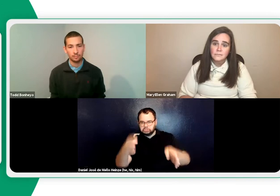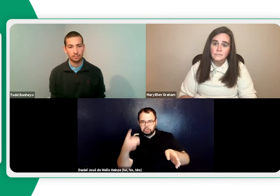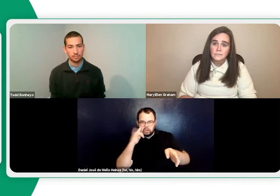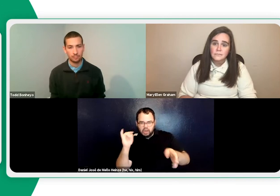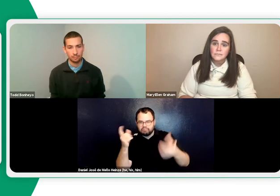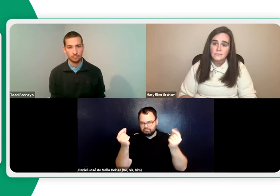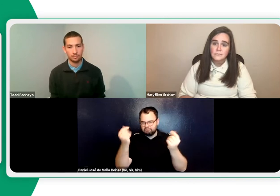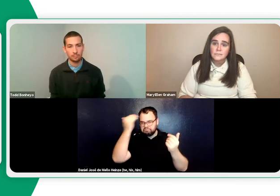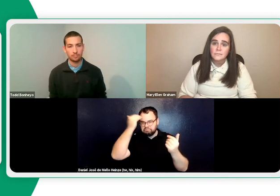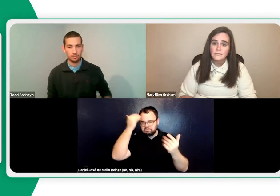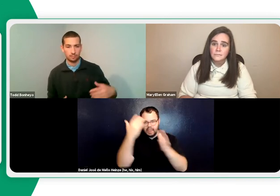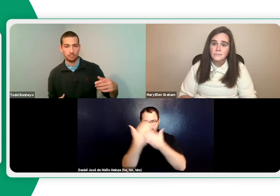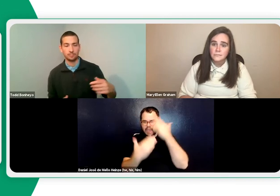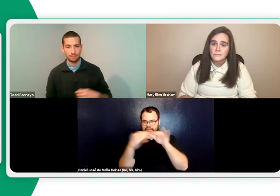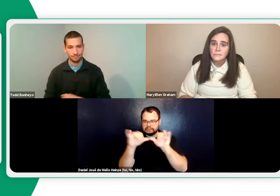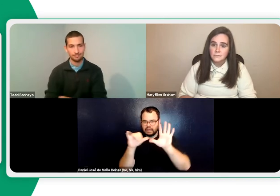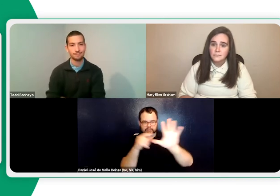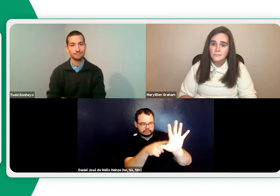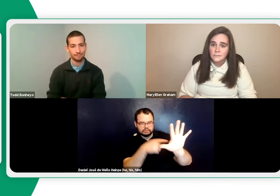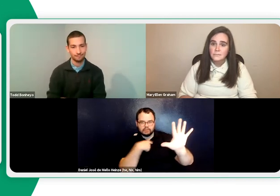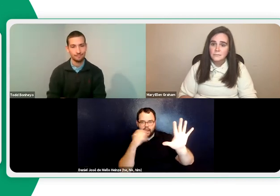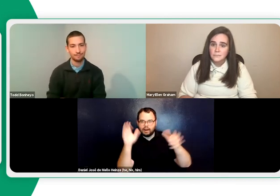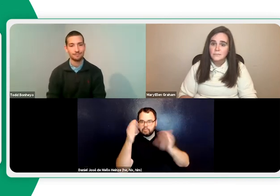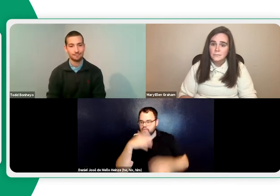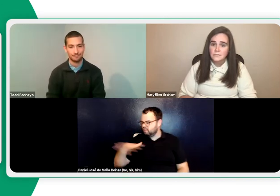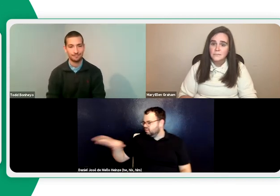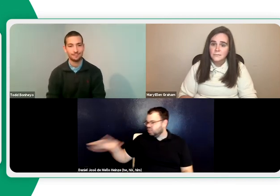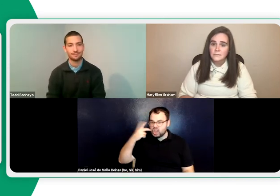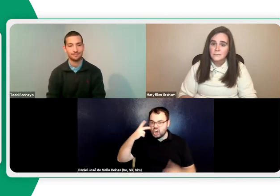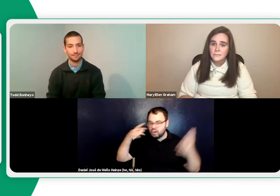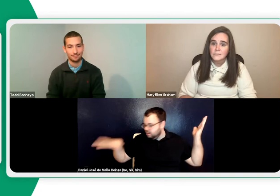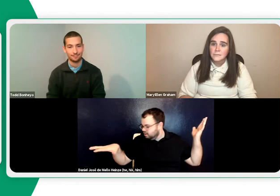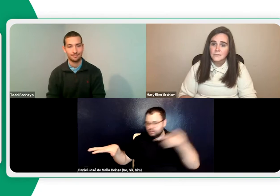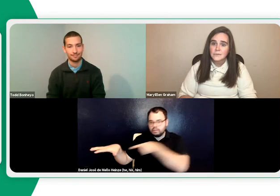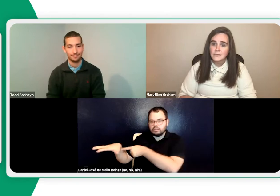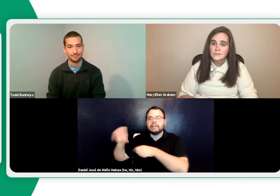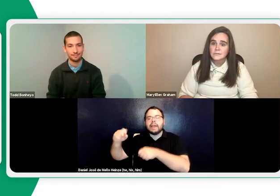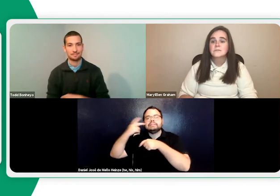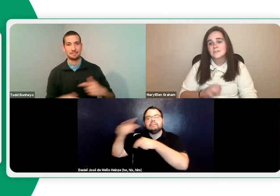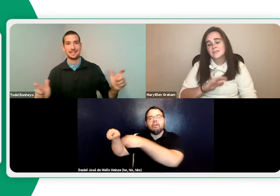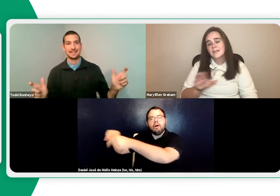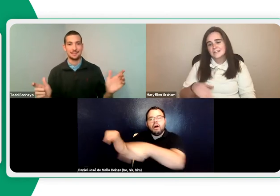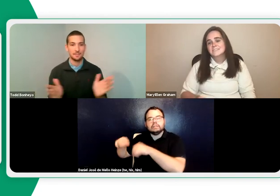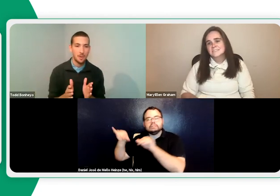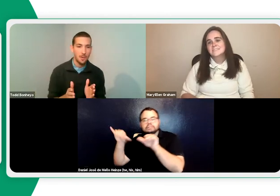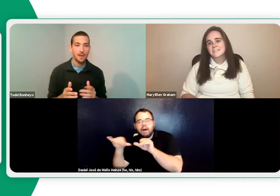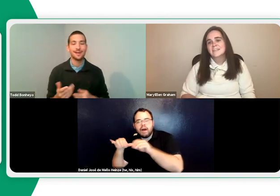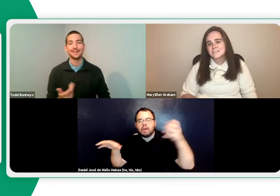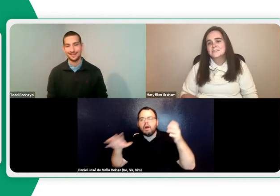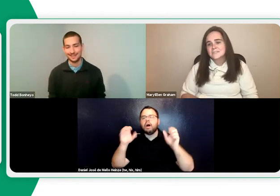So, you know, my students are familiar with me and, you know, the size of my hands, let's say.